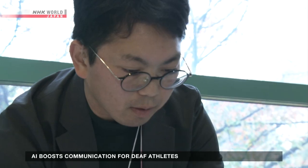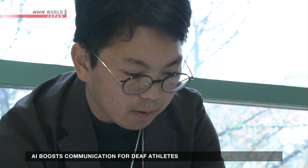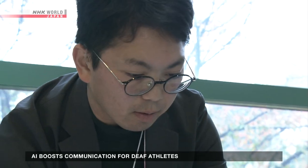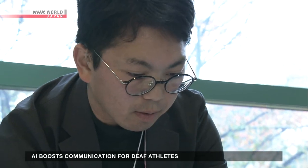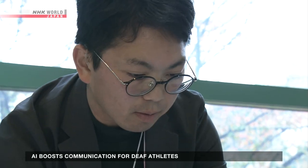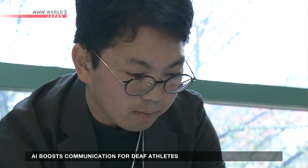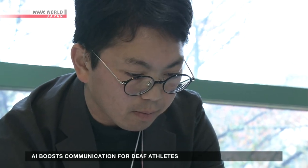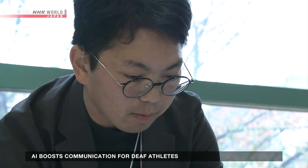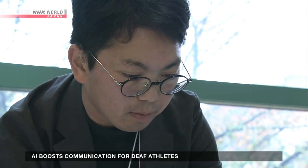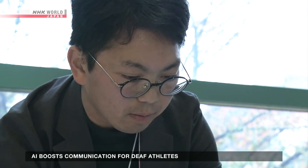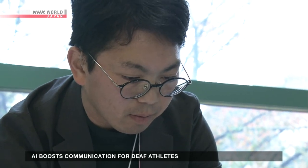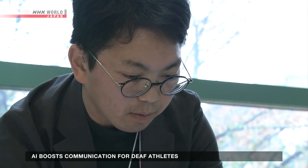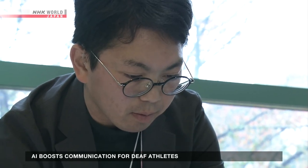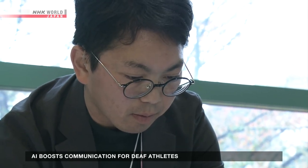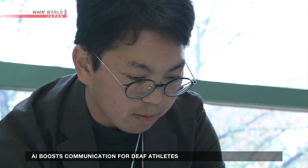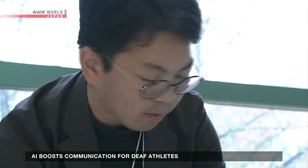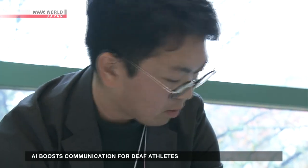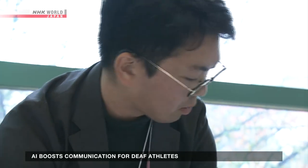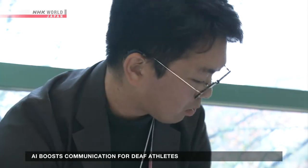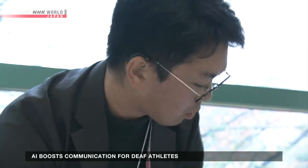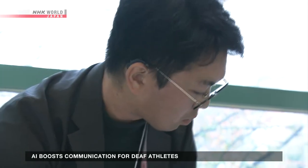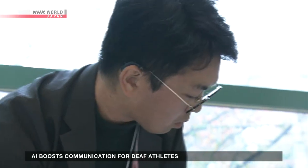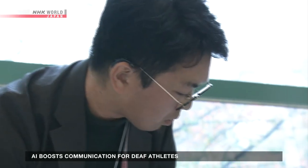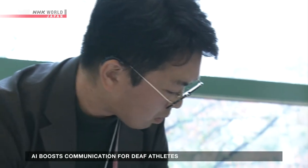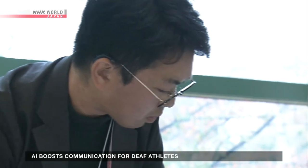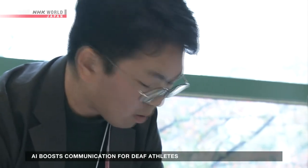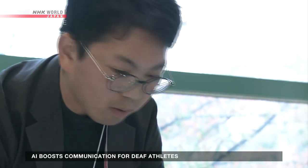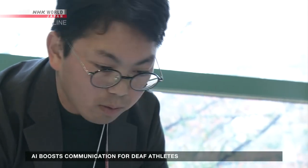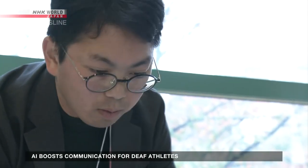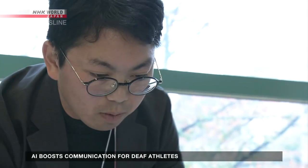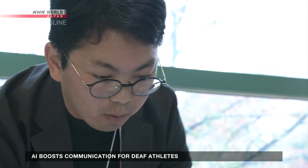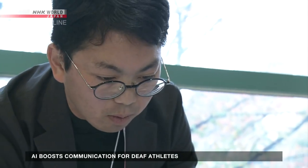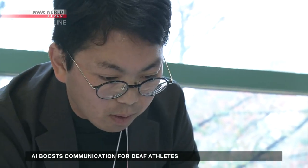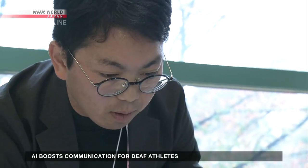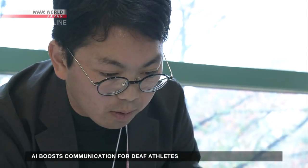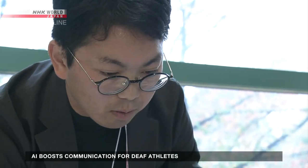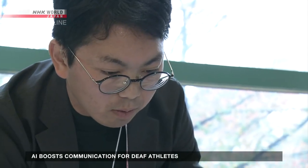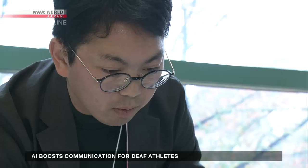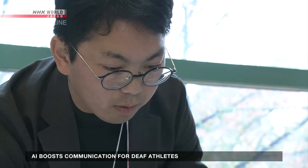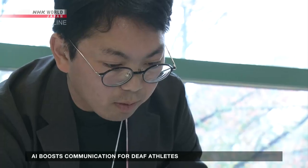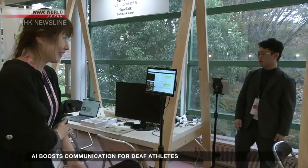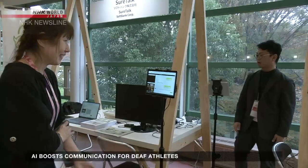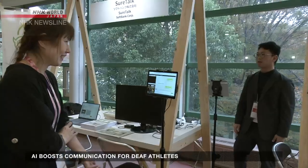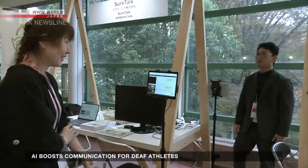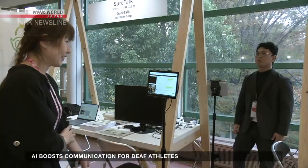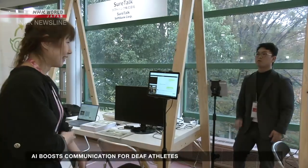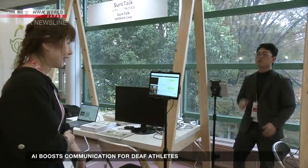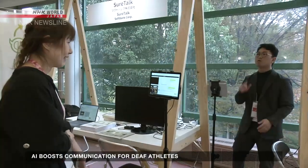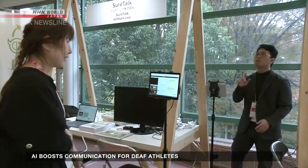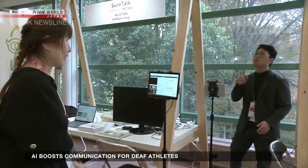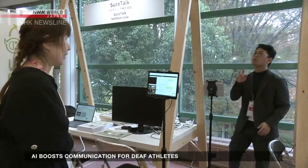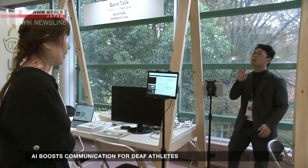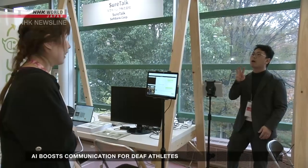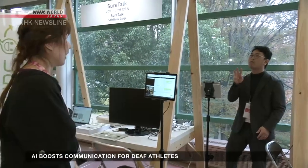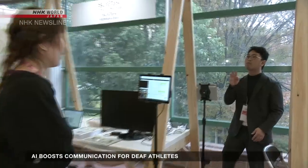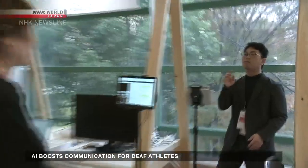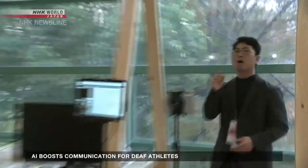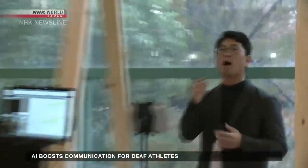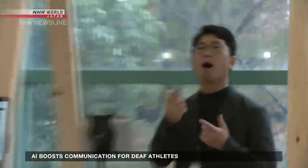Engineer Komatsu Shusei was born with a hearing impairment. In university, he researched sign language recognition